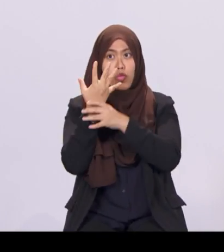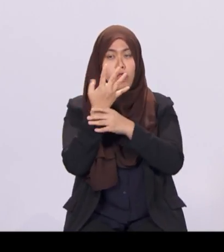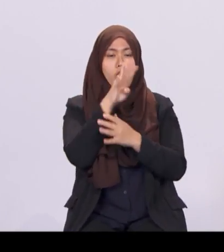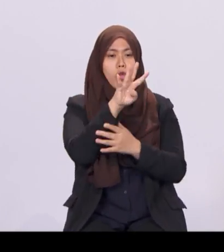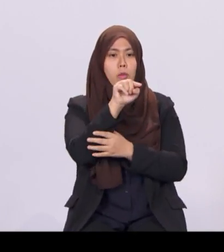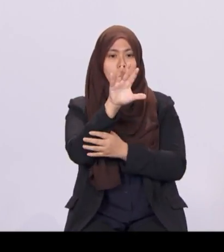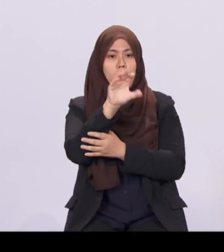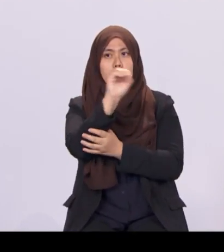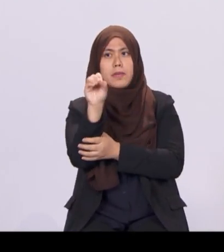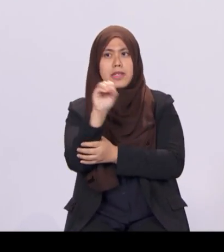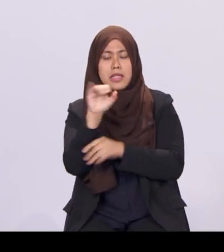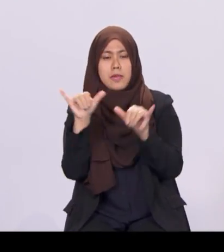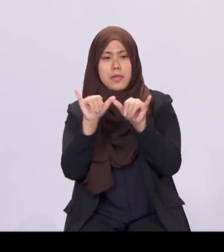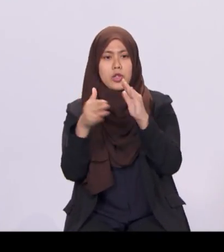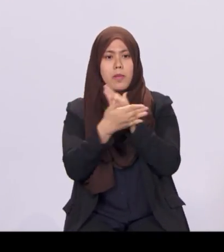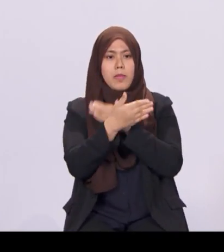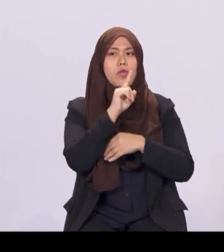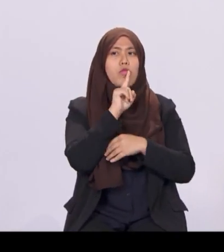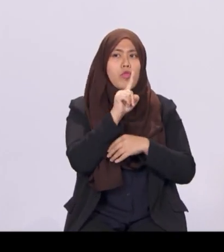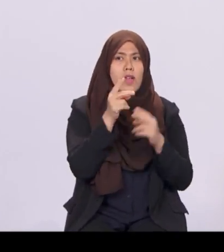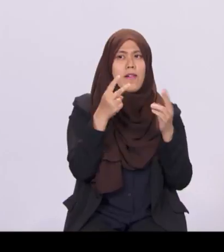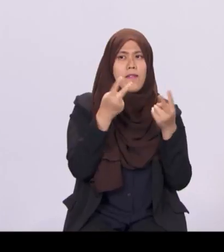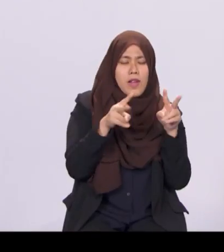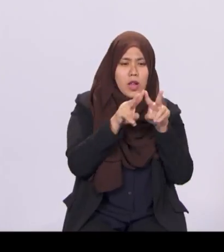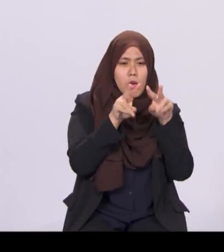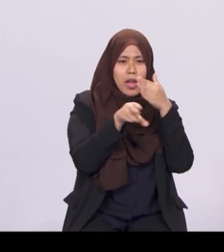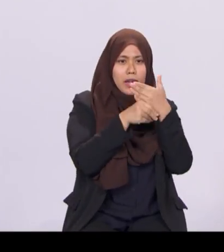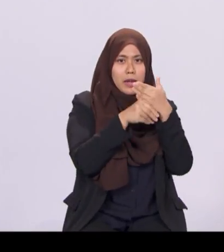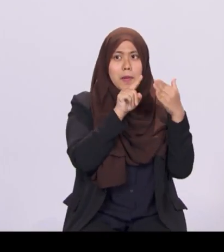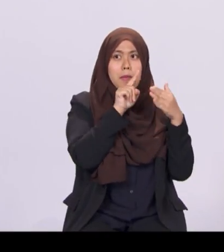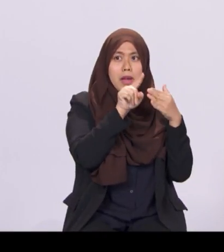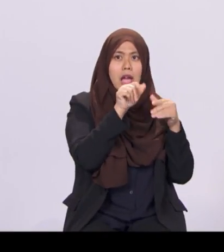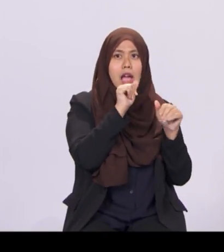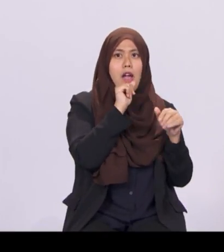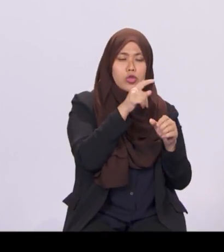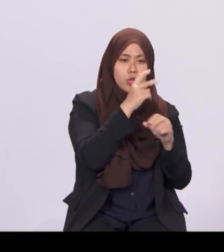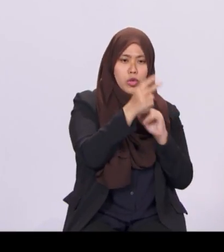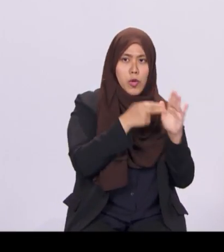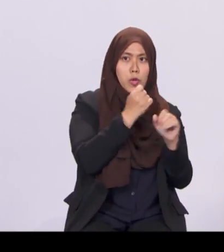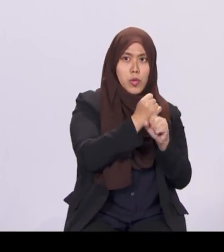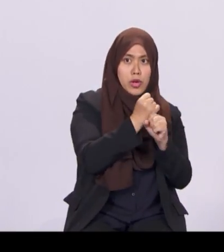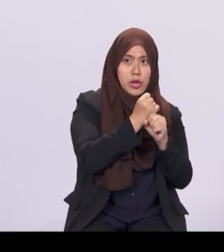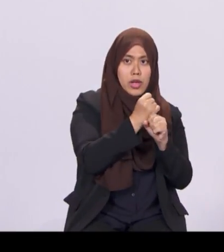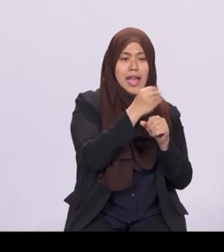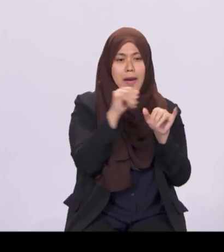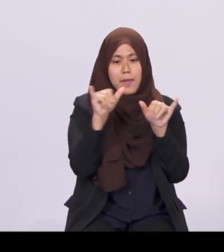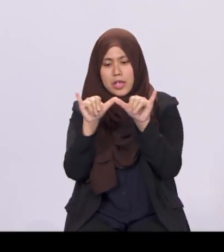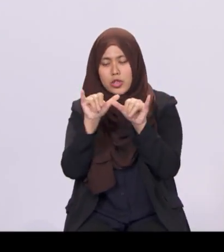per actual hour worked, and 3.8% as measured by real value added per worker.